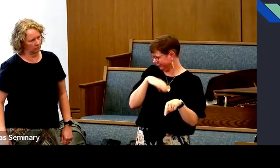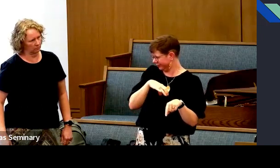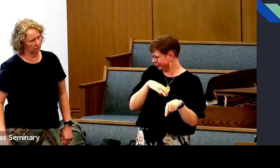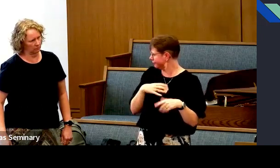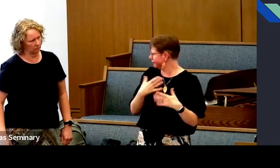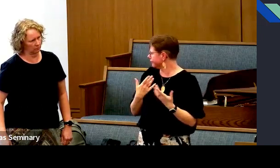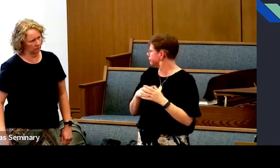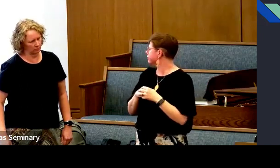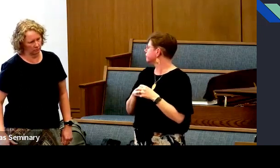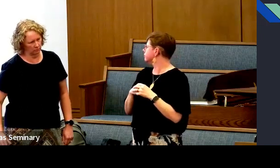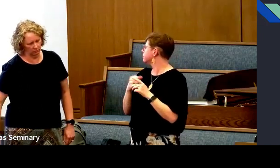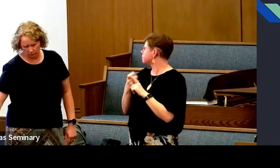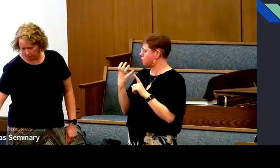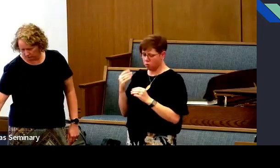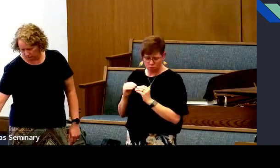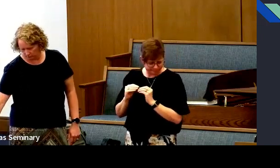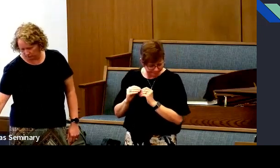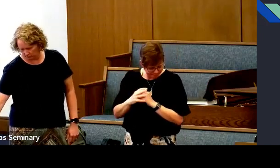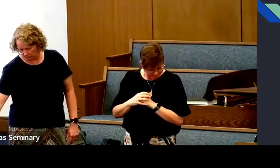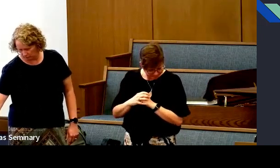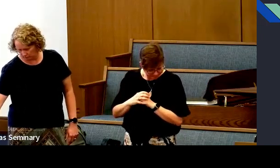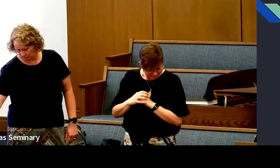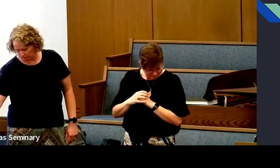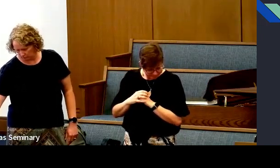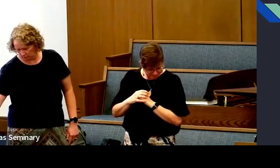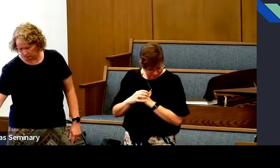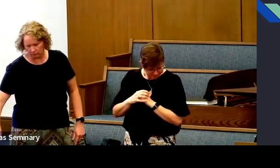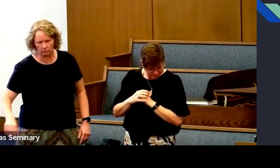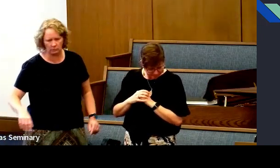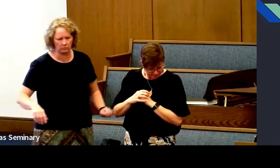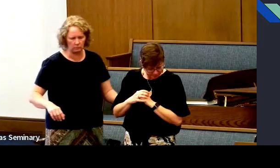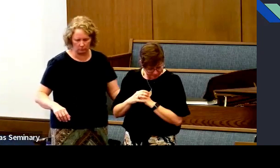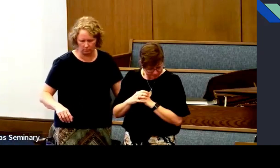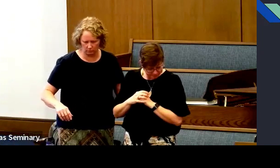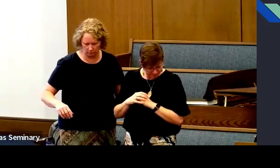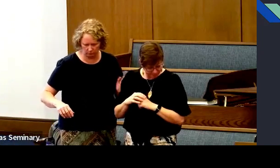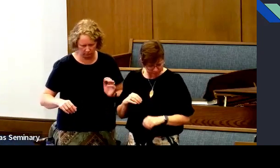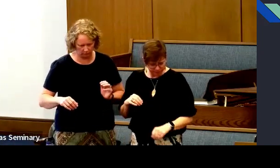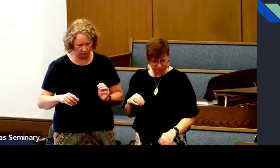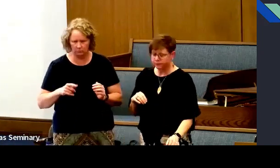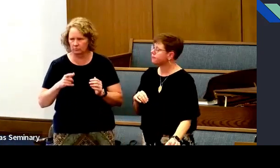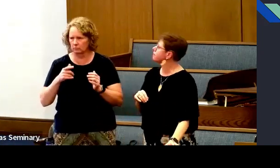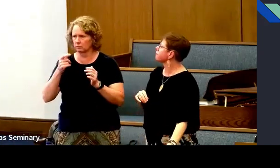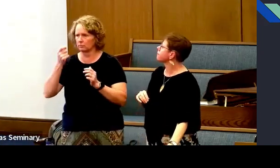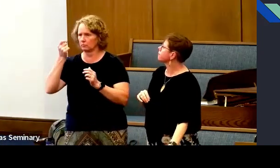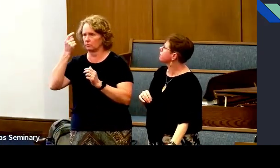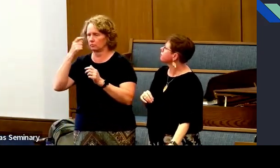Women have a gift. That's, that's not the priesthood itself. It's a little interesting. So.